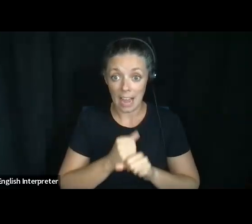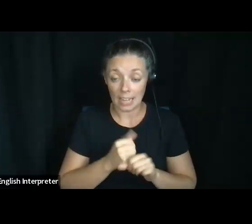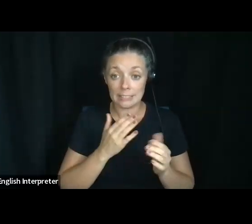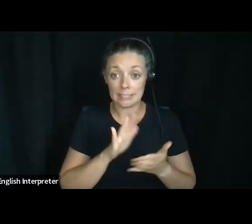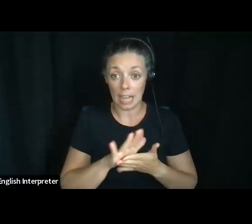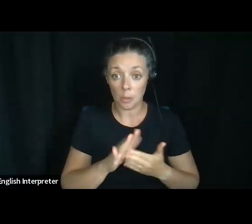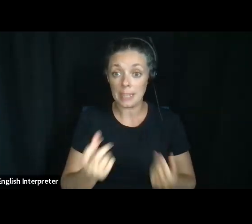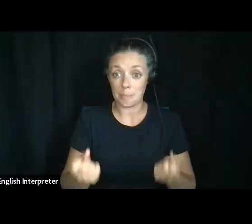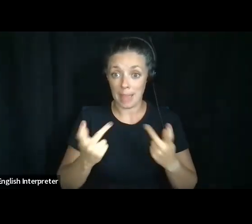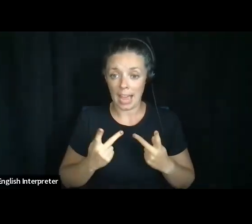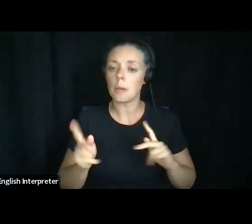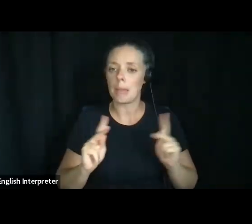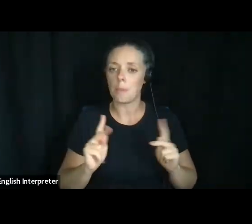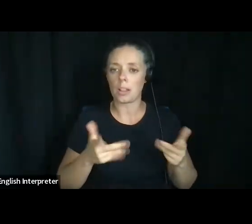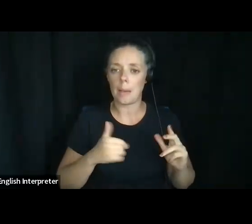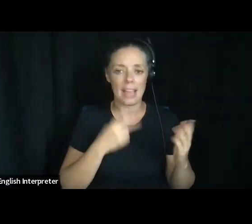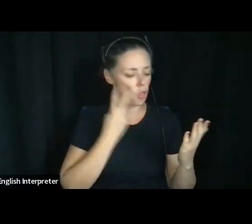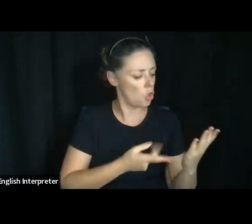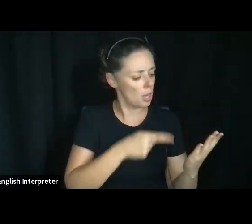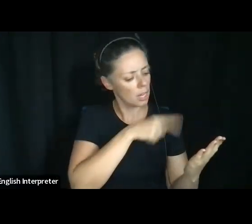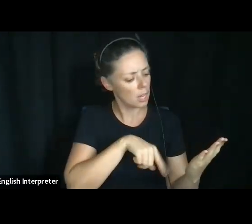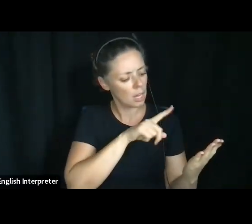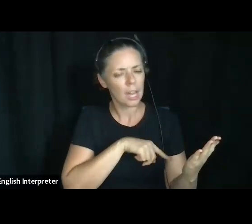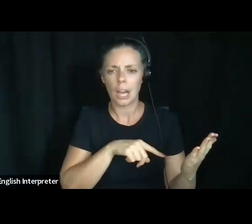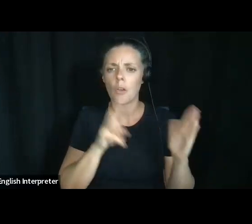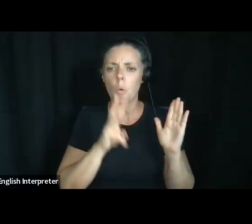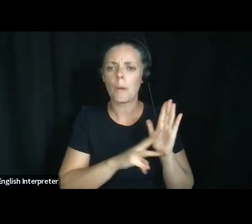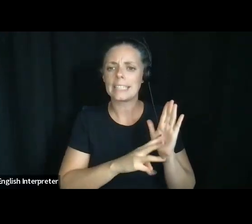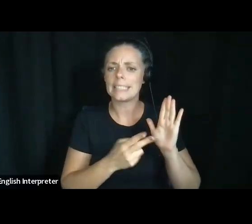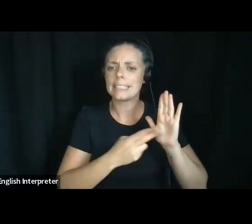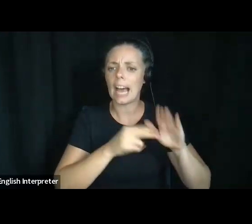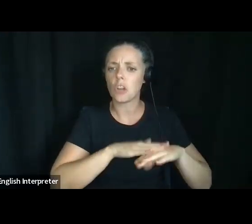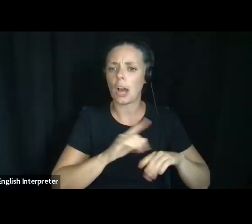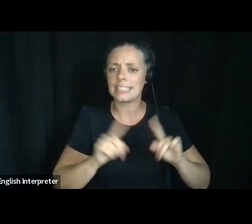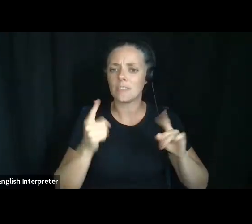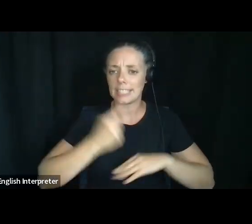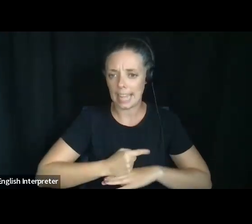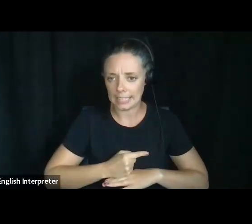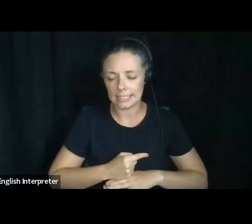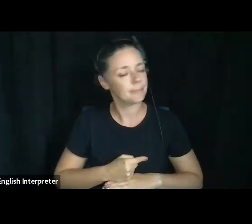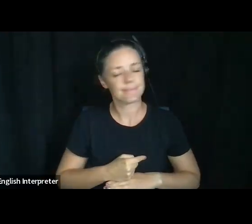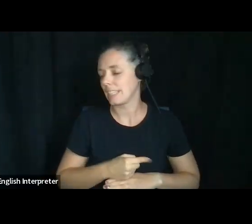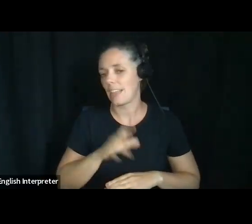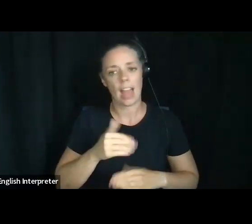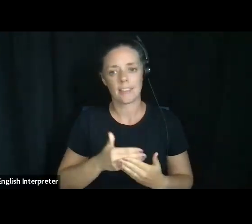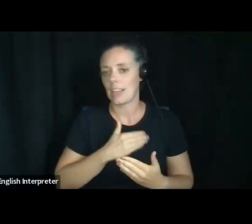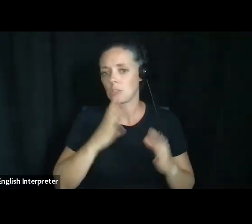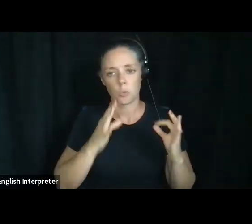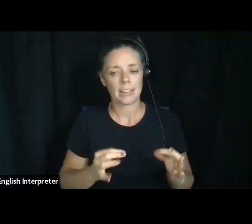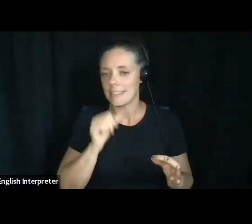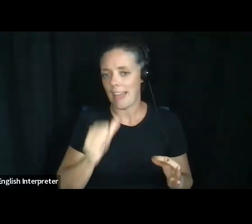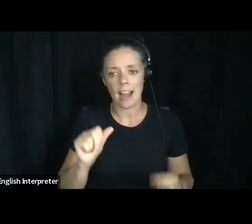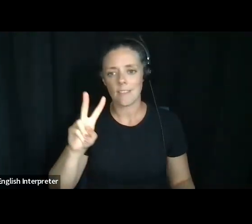that people let me look at and, um, the witnesses signed on different dates. That advanced directive, um, is not valid